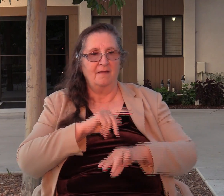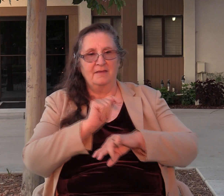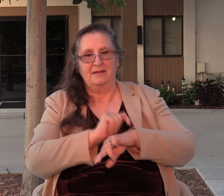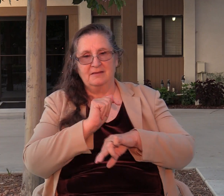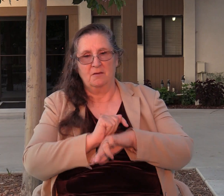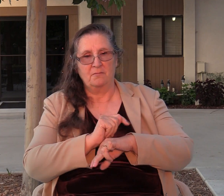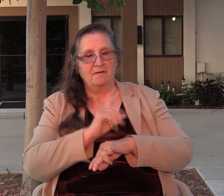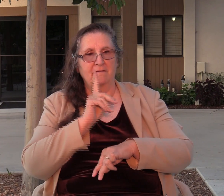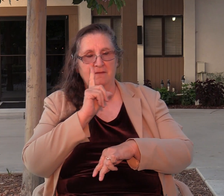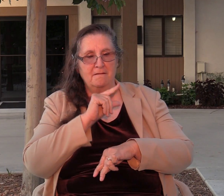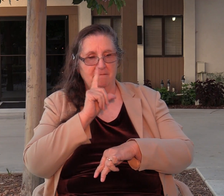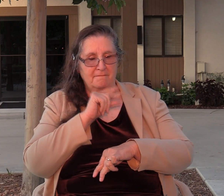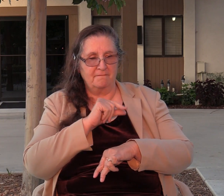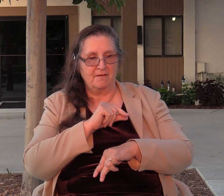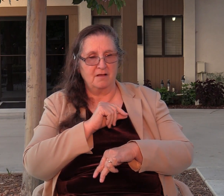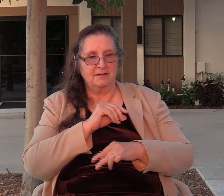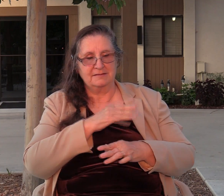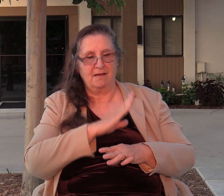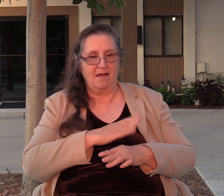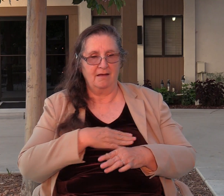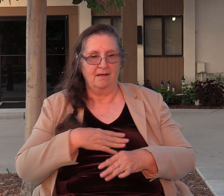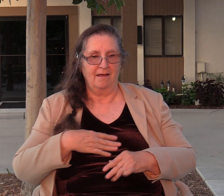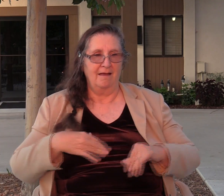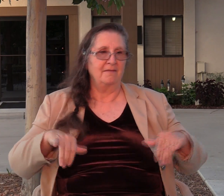god and we're told they get merry.